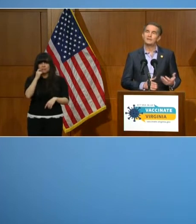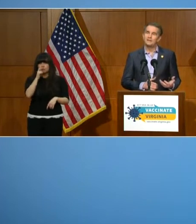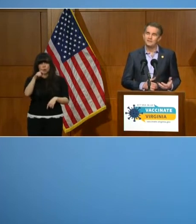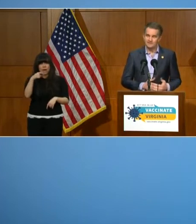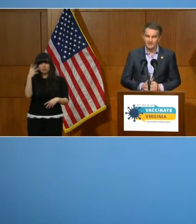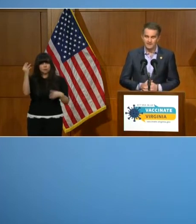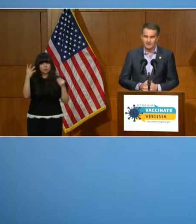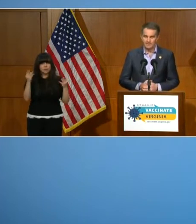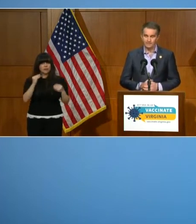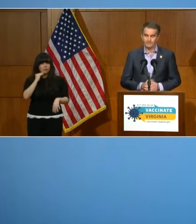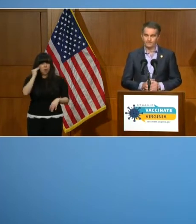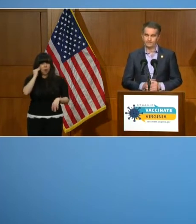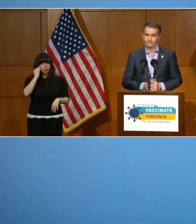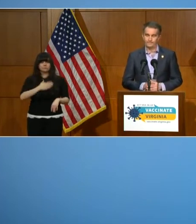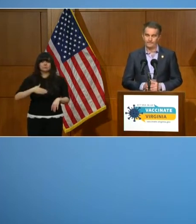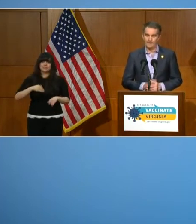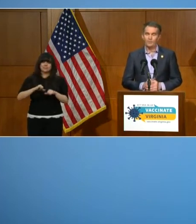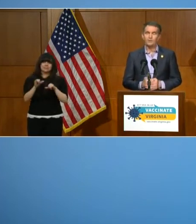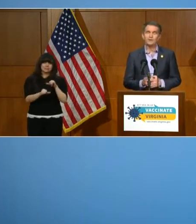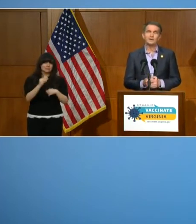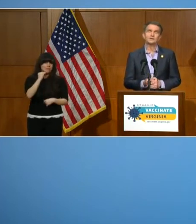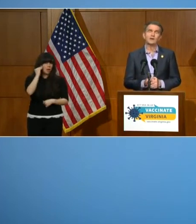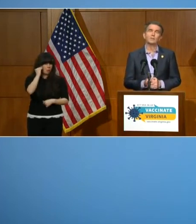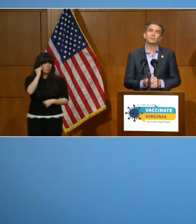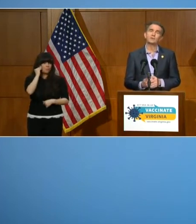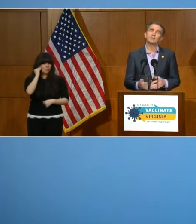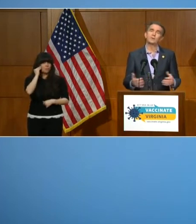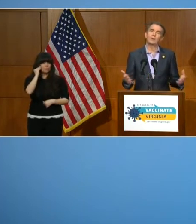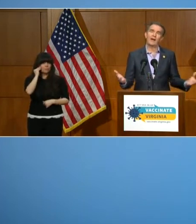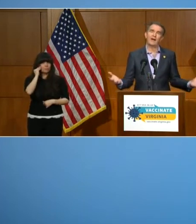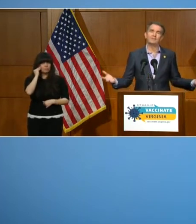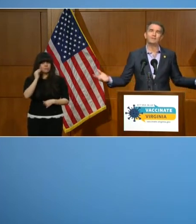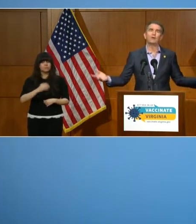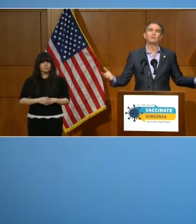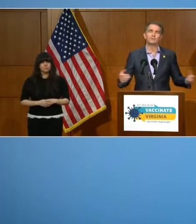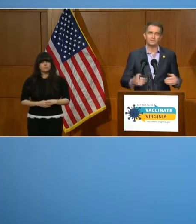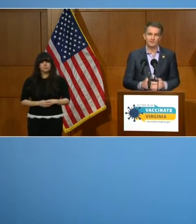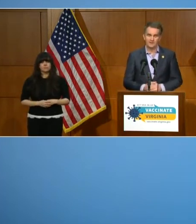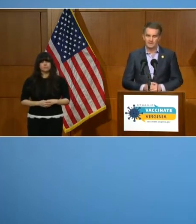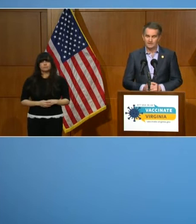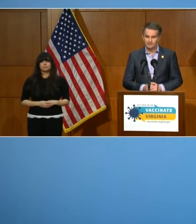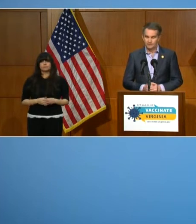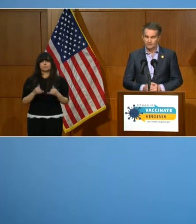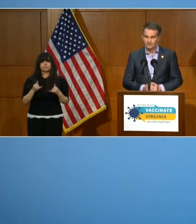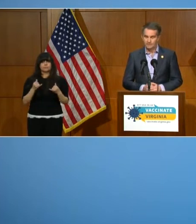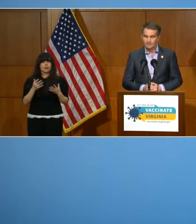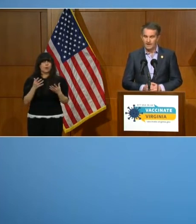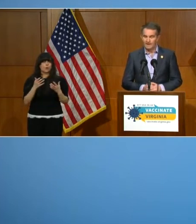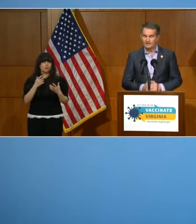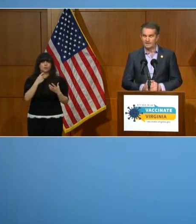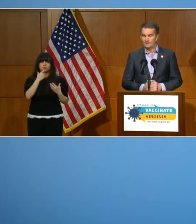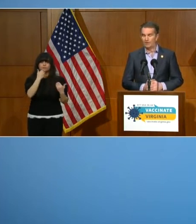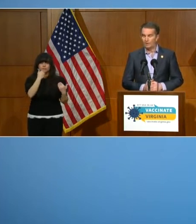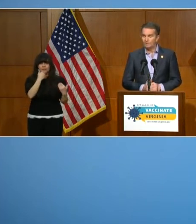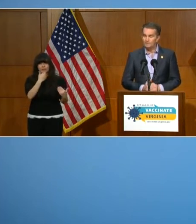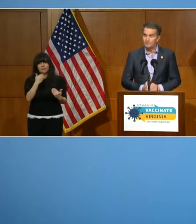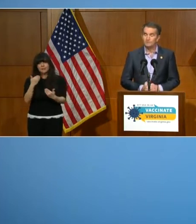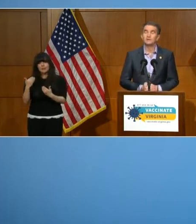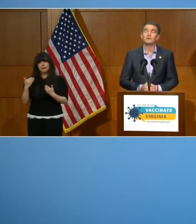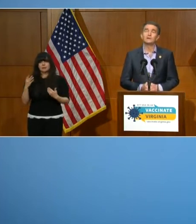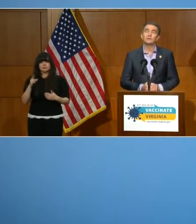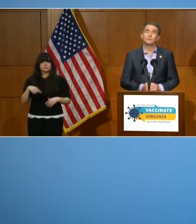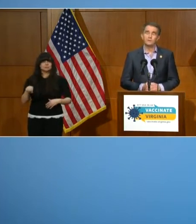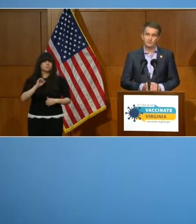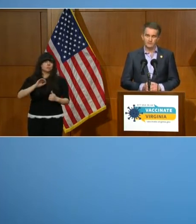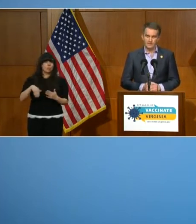please stay at home. I want to take this opportunity on behalf of all of us in Virginia to thank all of the